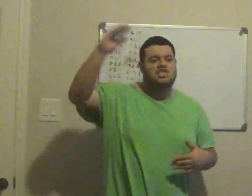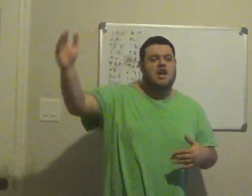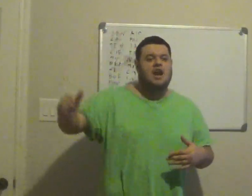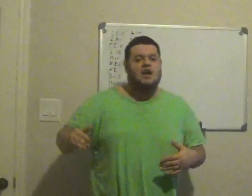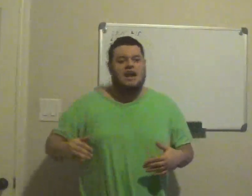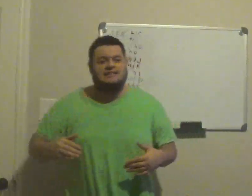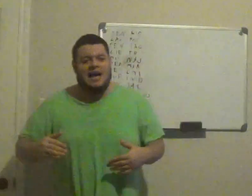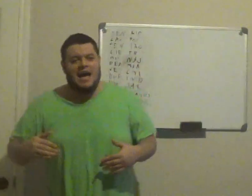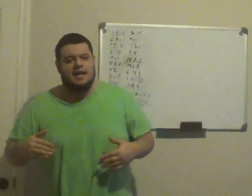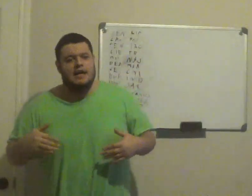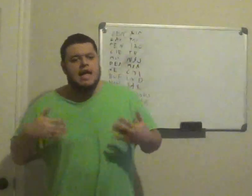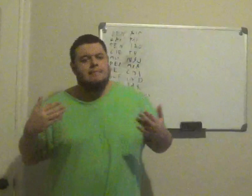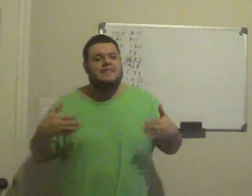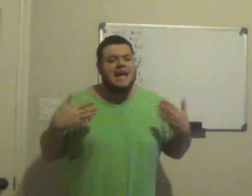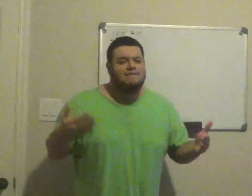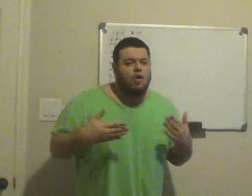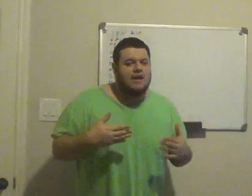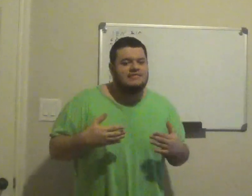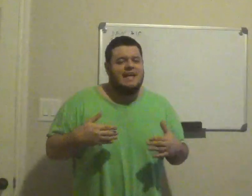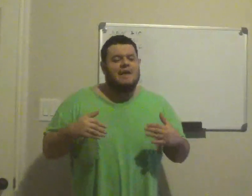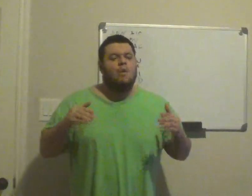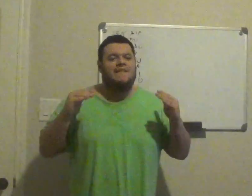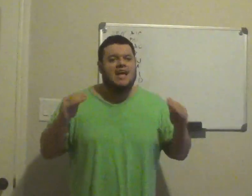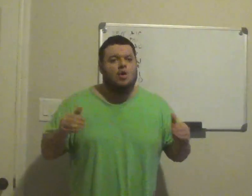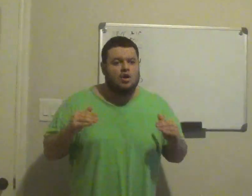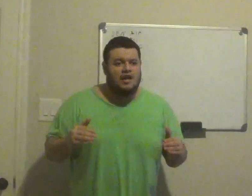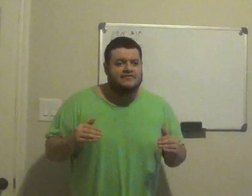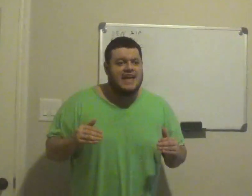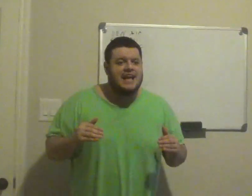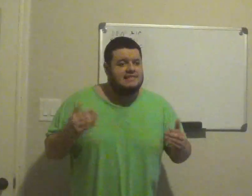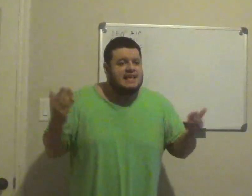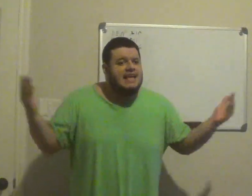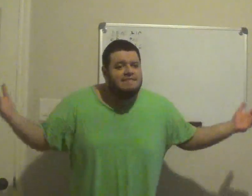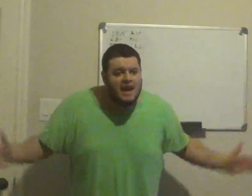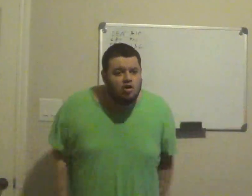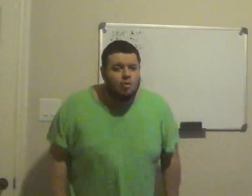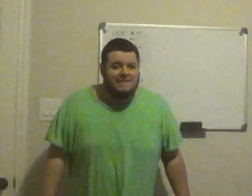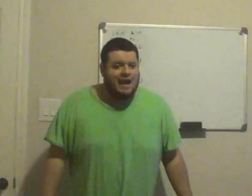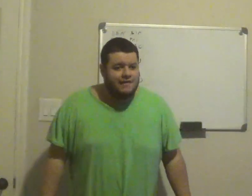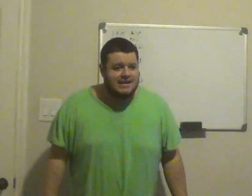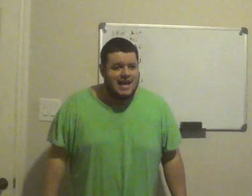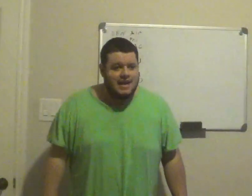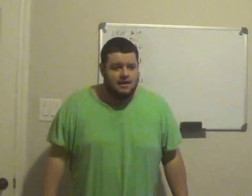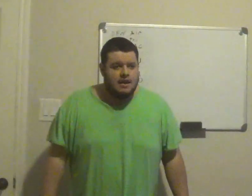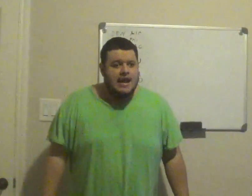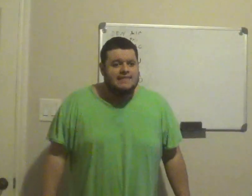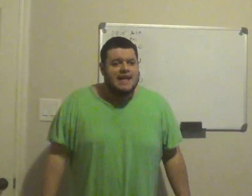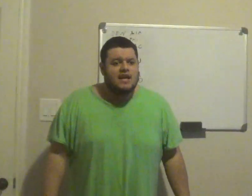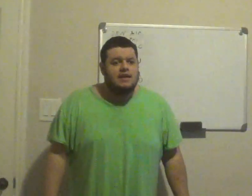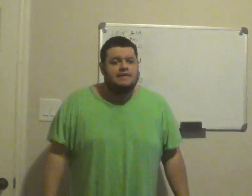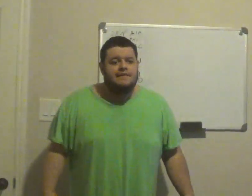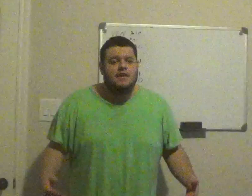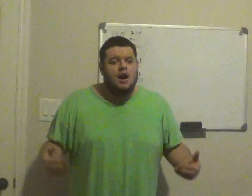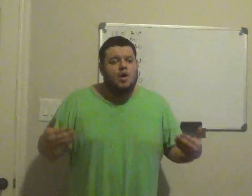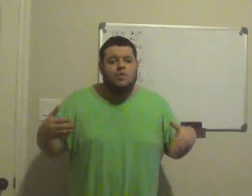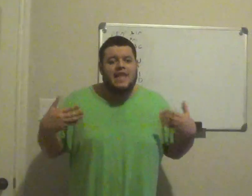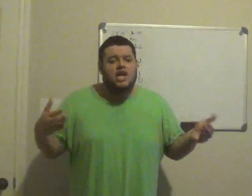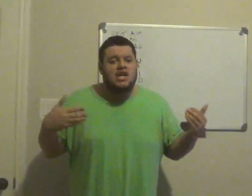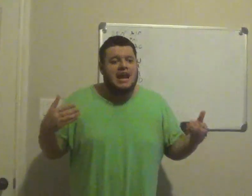are not as high, but they have always said that, when they go to Las Vegas, they don't know what the hell they're getting, they could, you know, they could get,